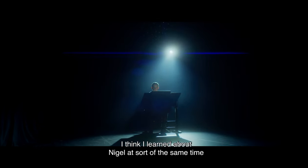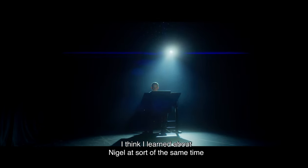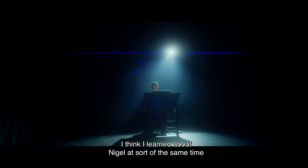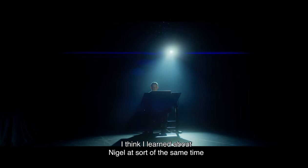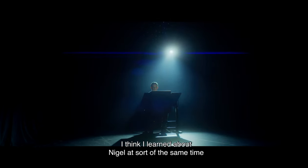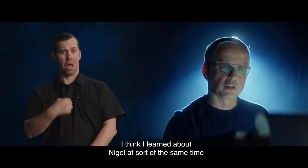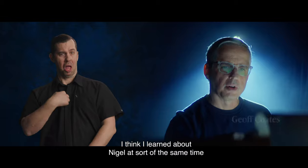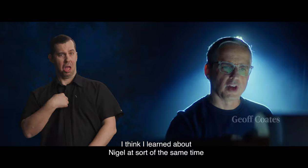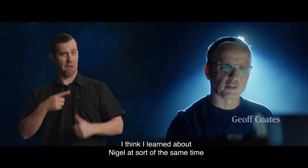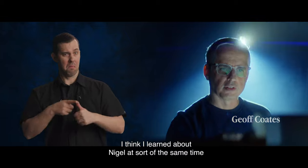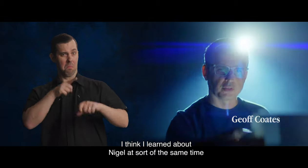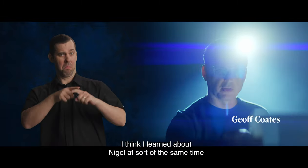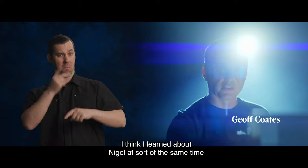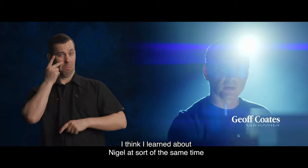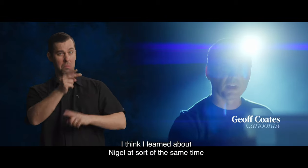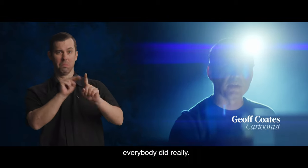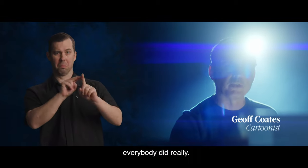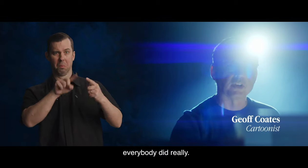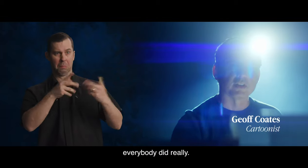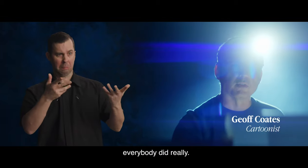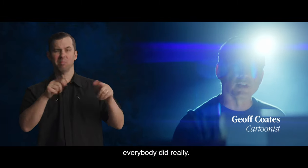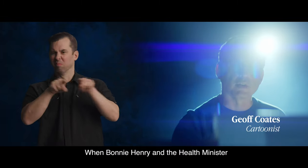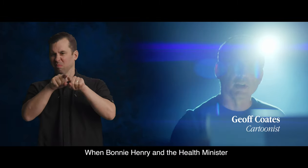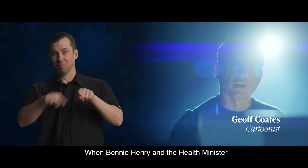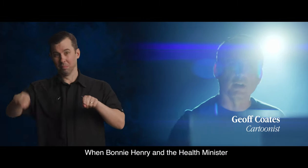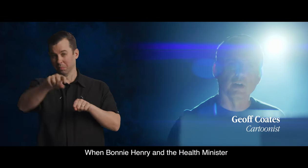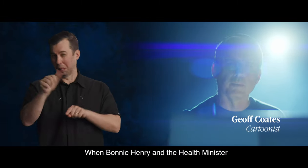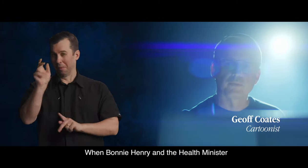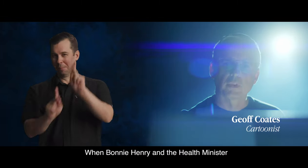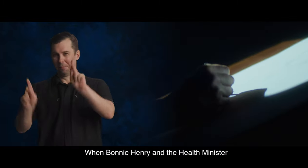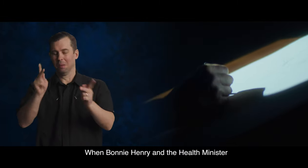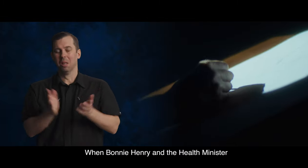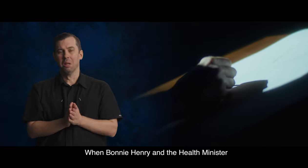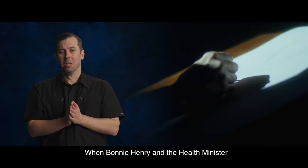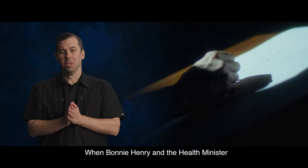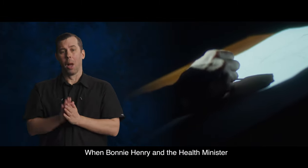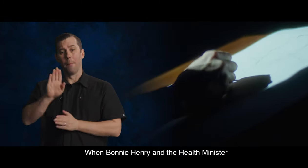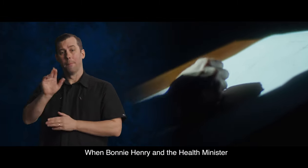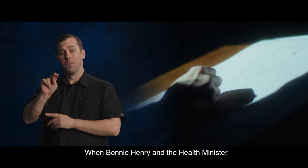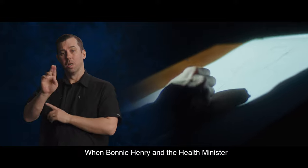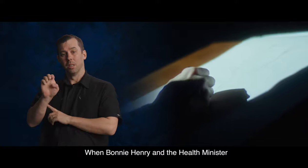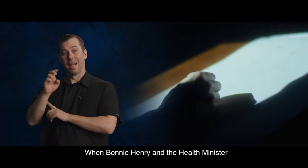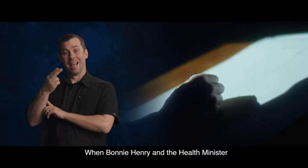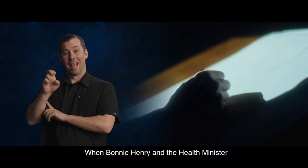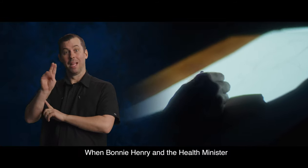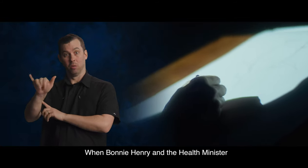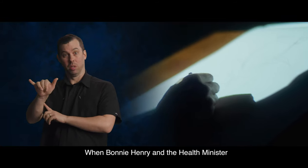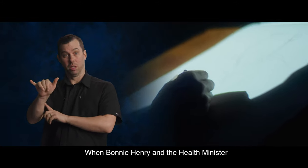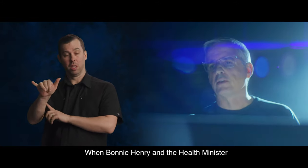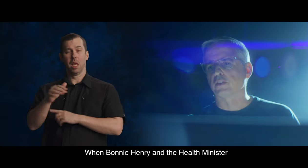Transcribed think I learned about Nigel at sort of the same time everybody did, really, when Bonnie Henry and